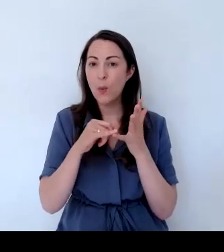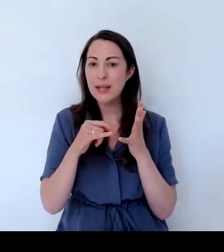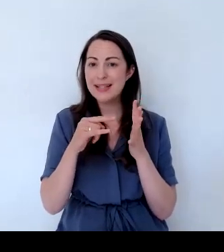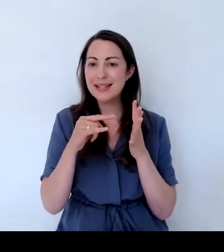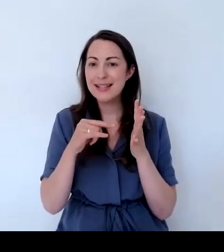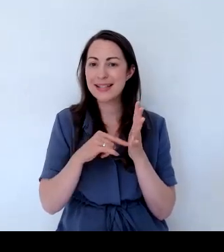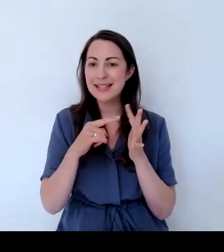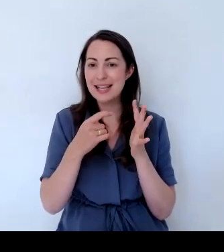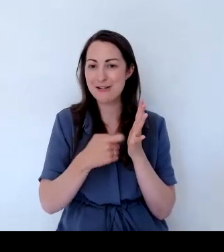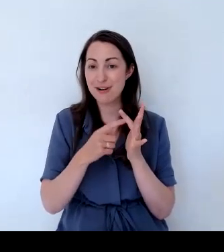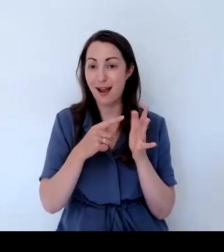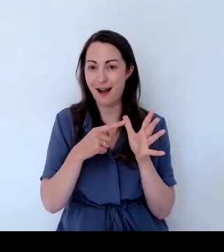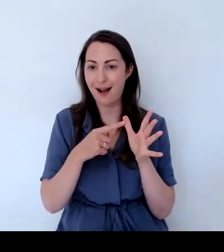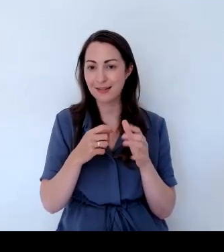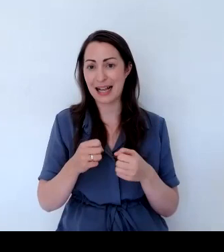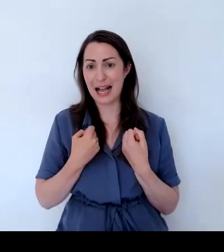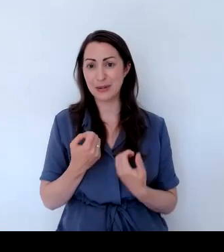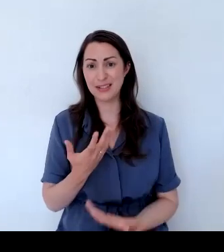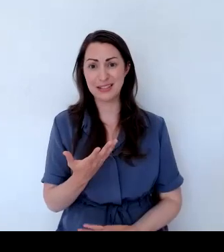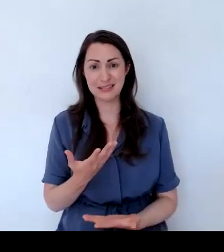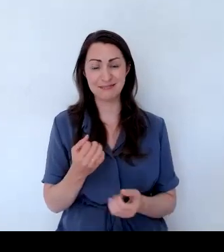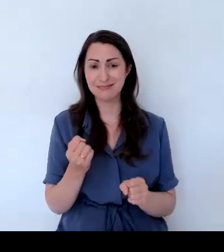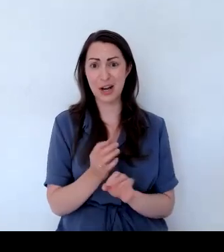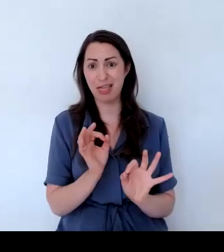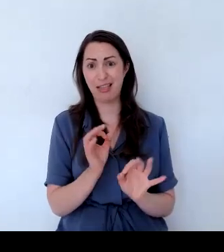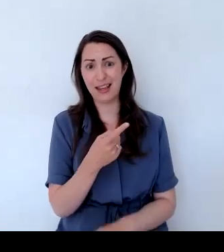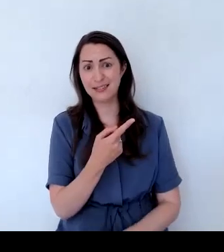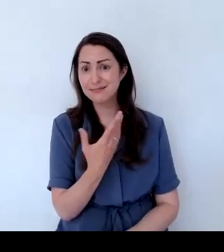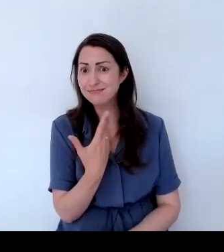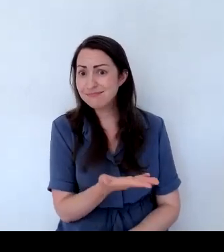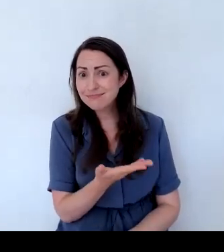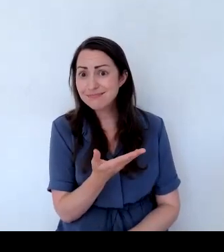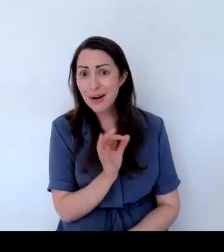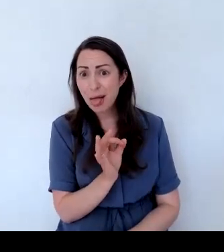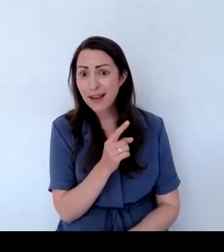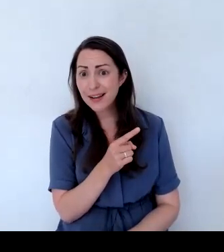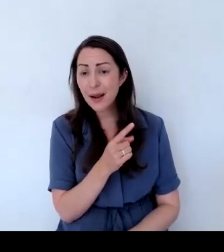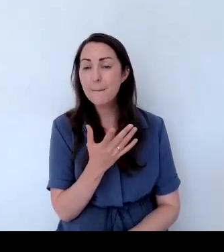But the Crematus has done really well, and the wisteria just hasn't.